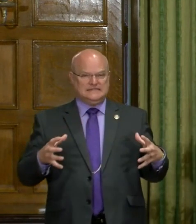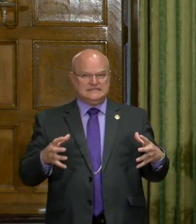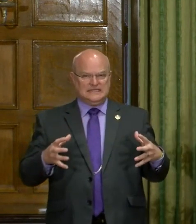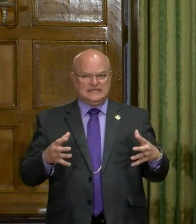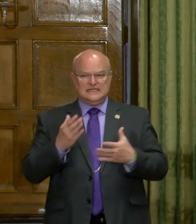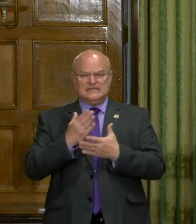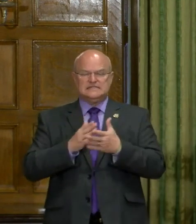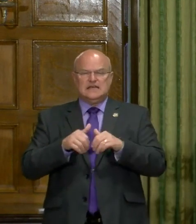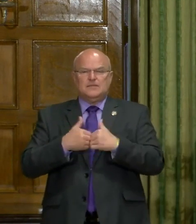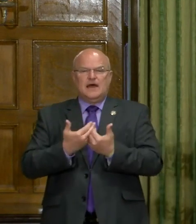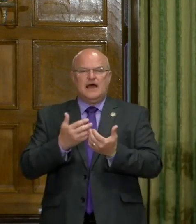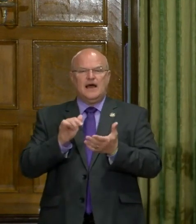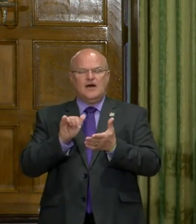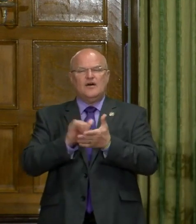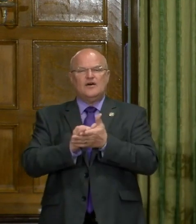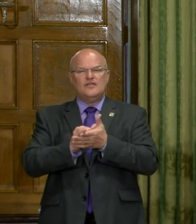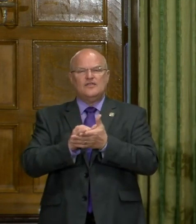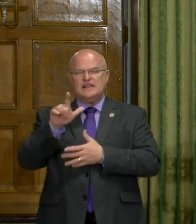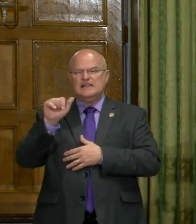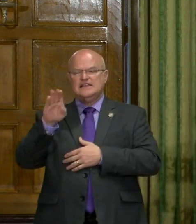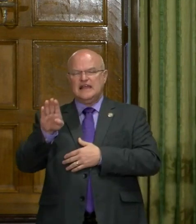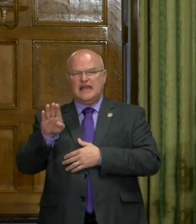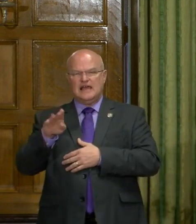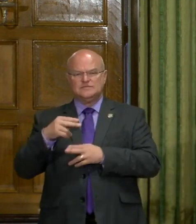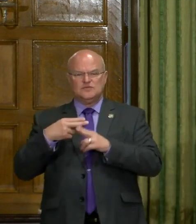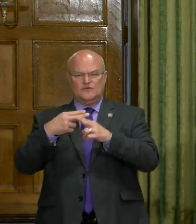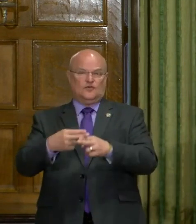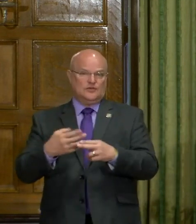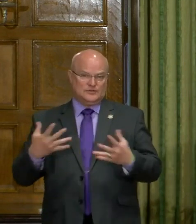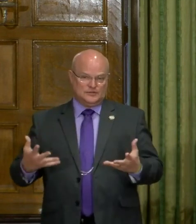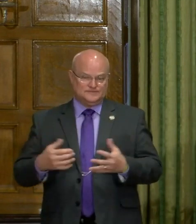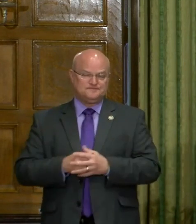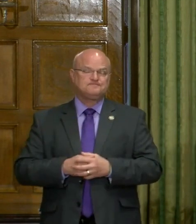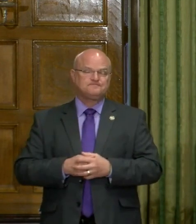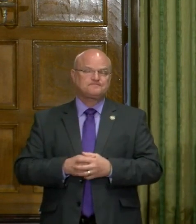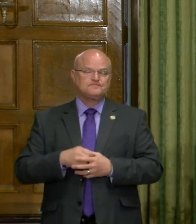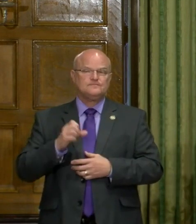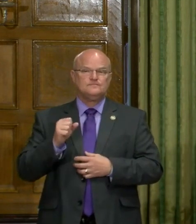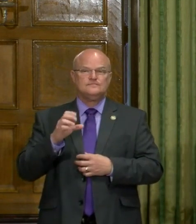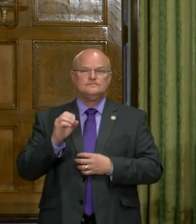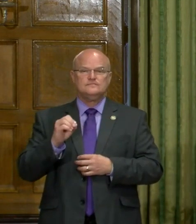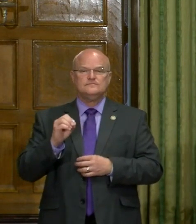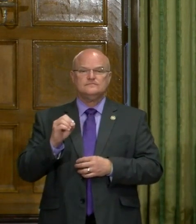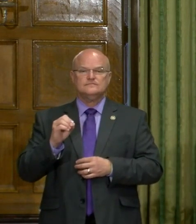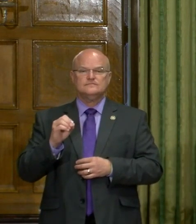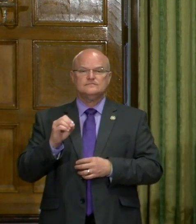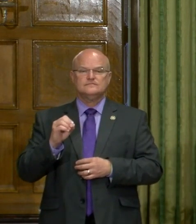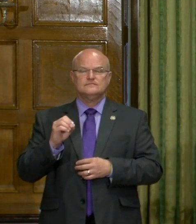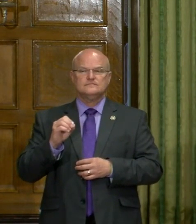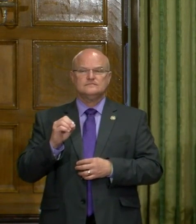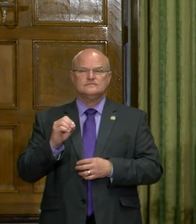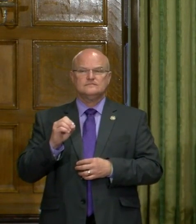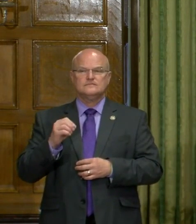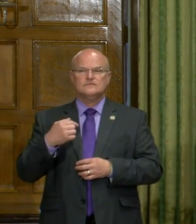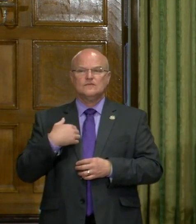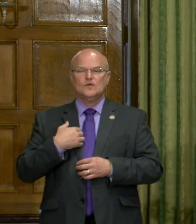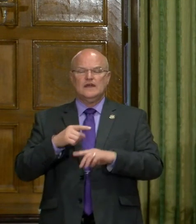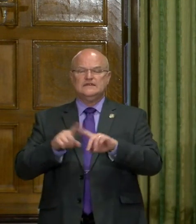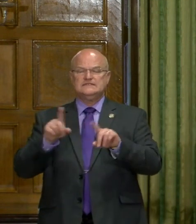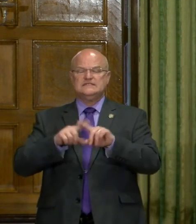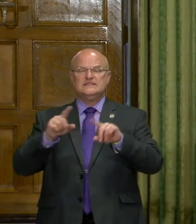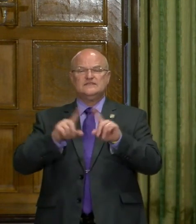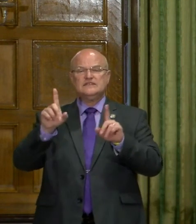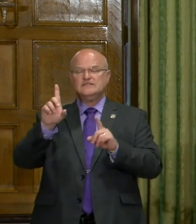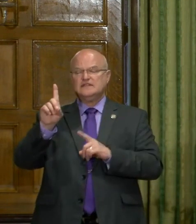that somehow the labs are referring to. Uh, and so, uh, we have a lot of different